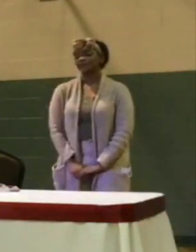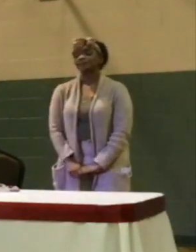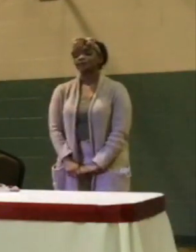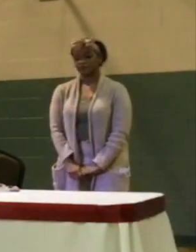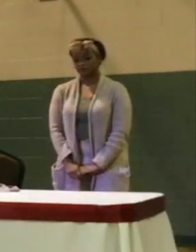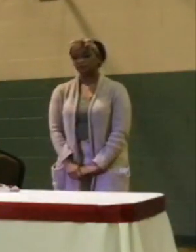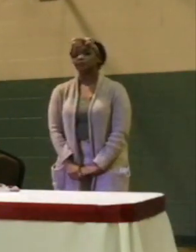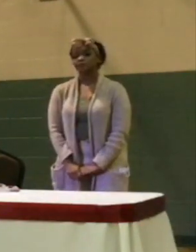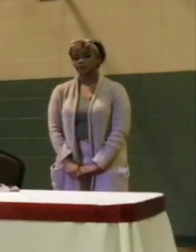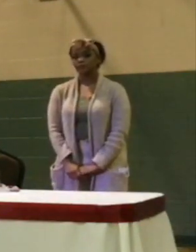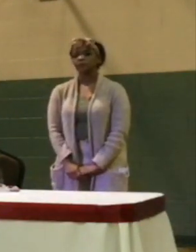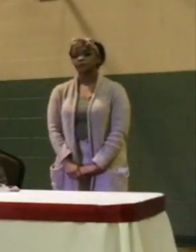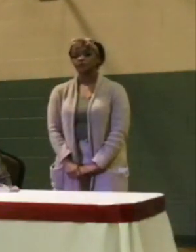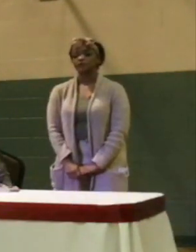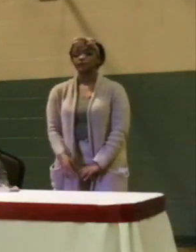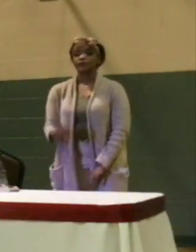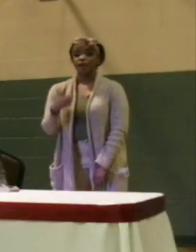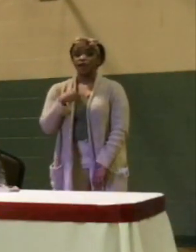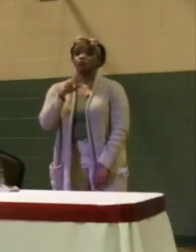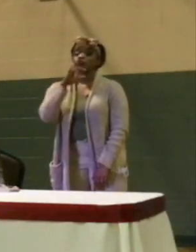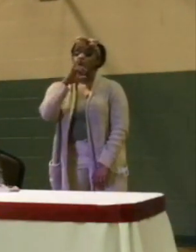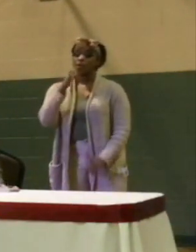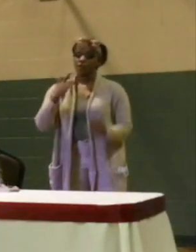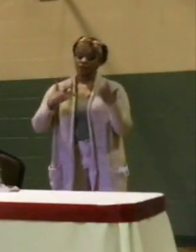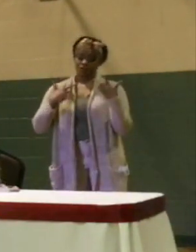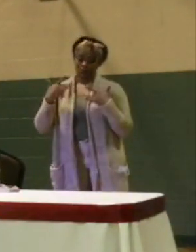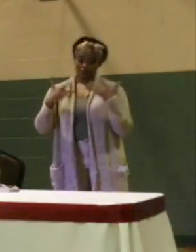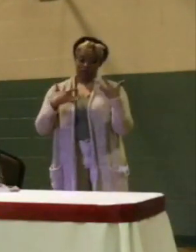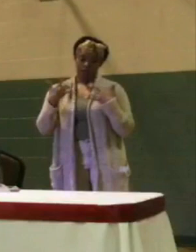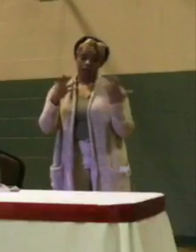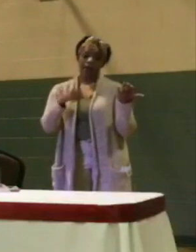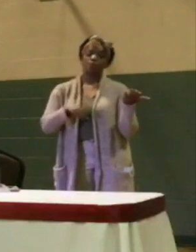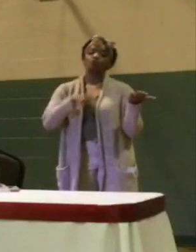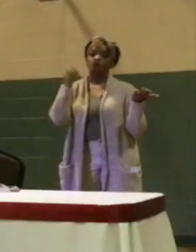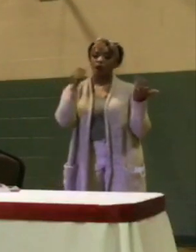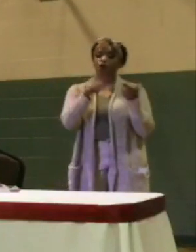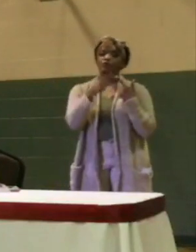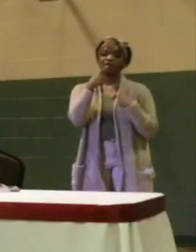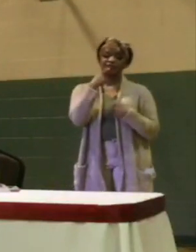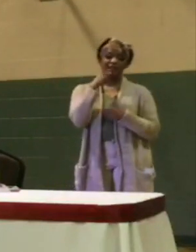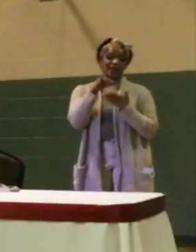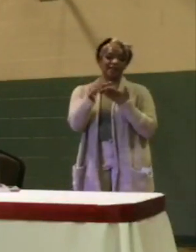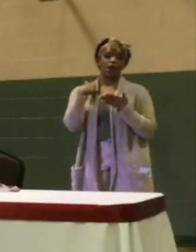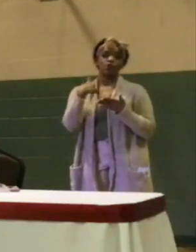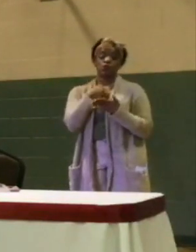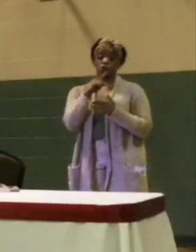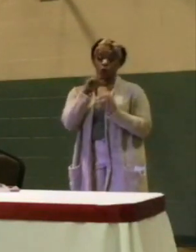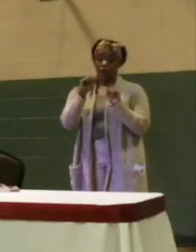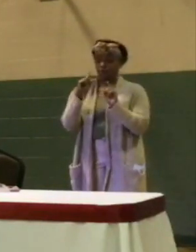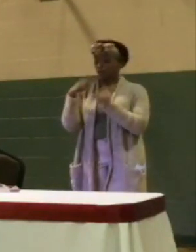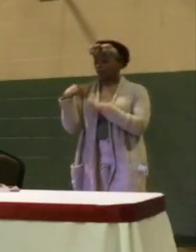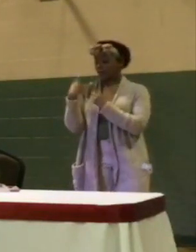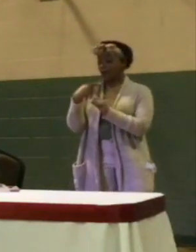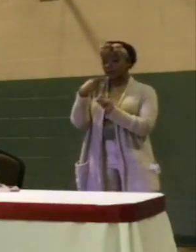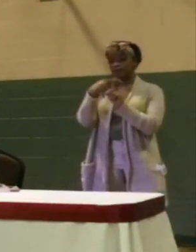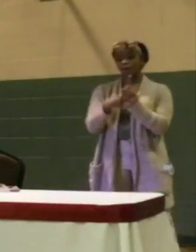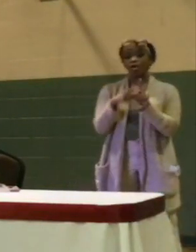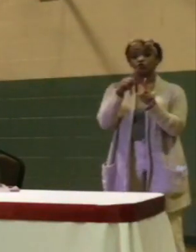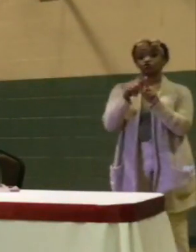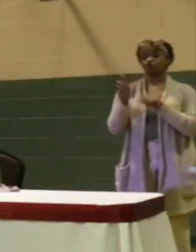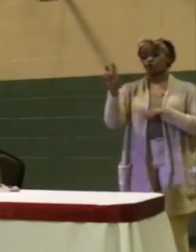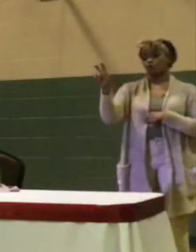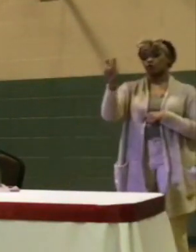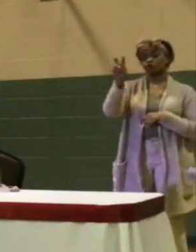Yeah. So, I'm really excited and proud to say that we were able, throughout the last month, to be able to go to each